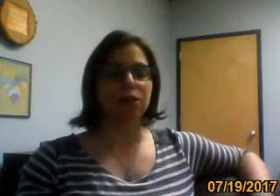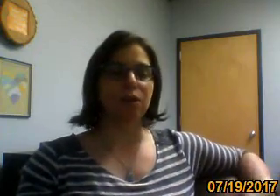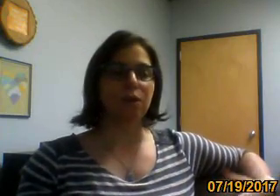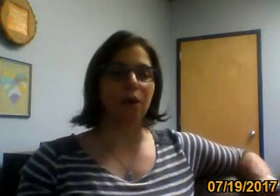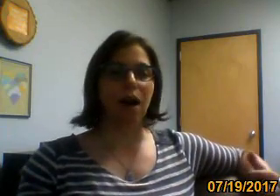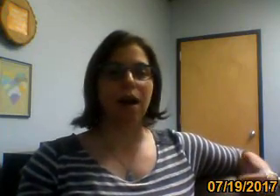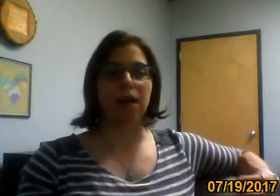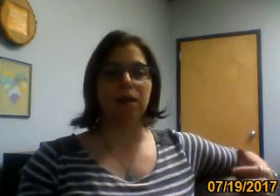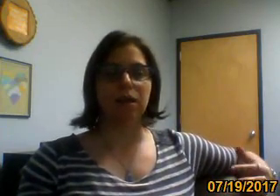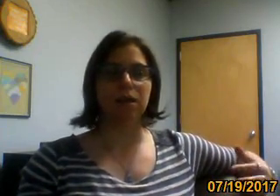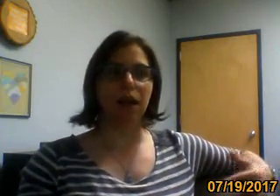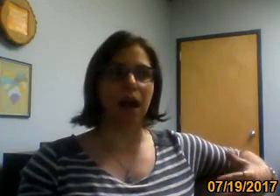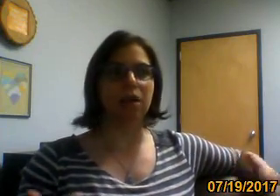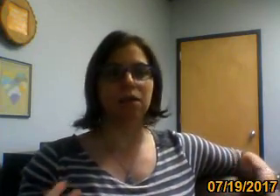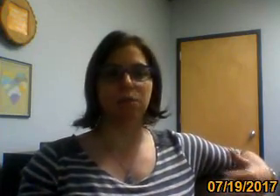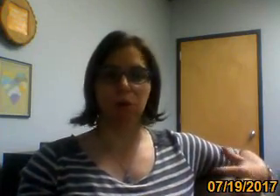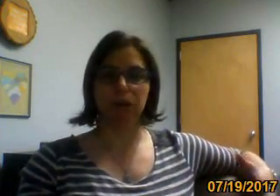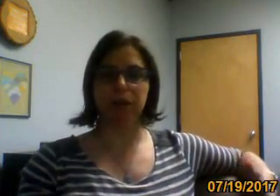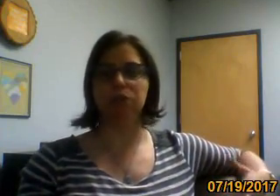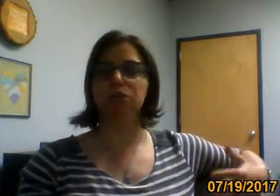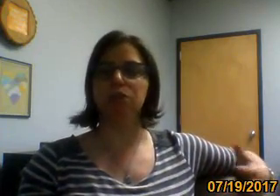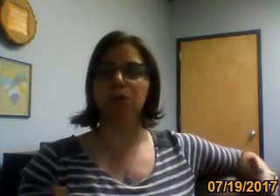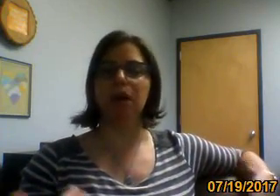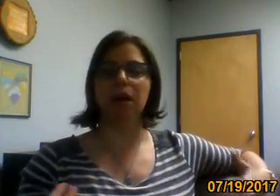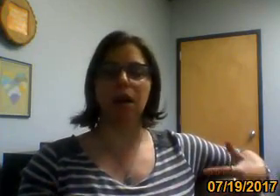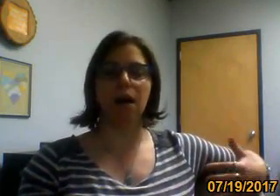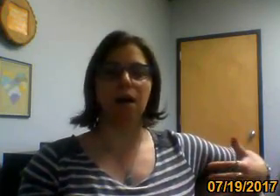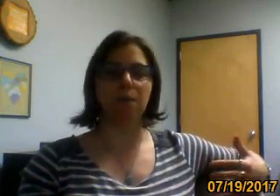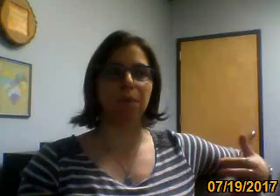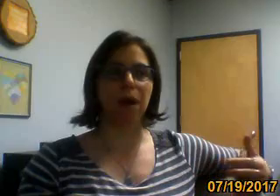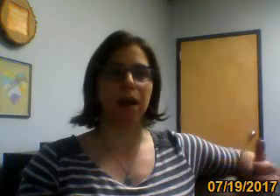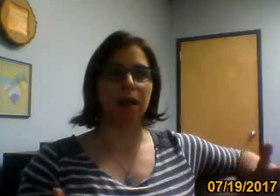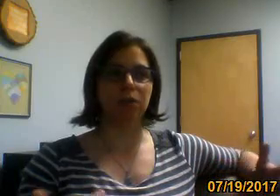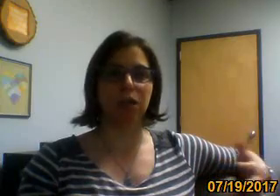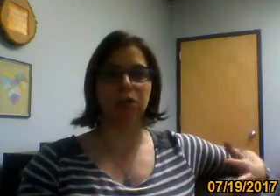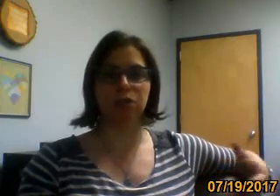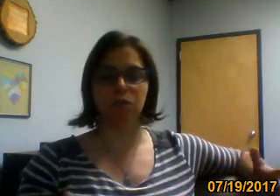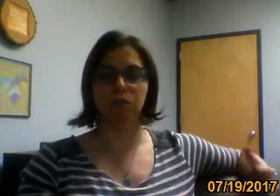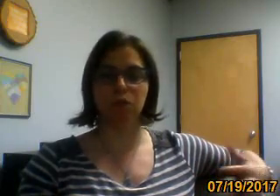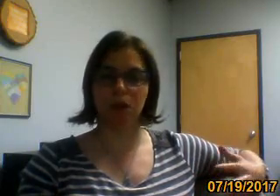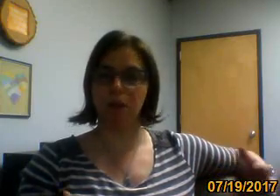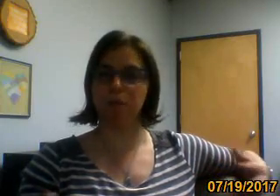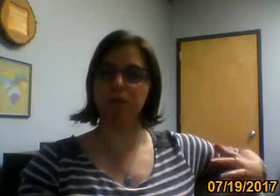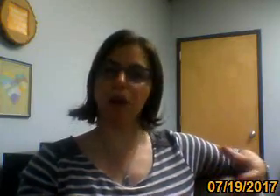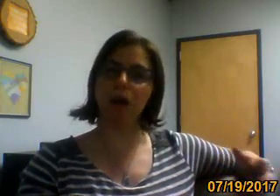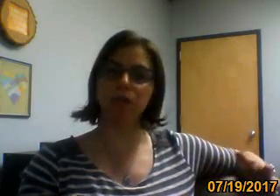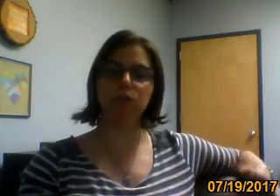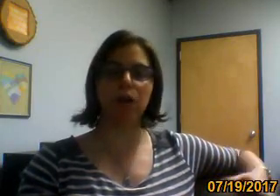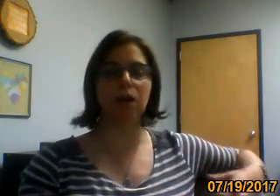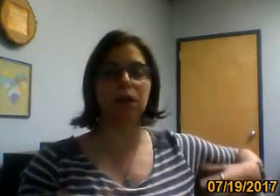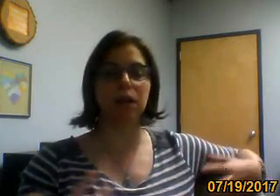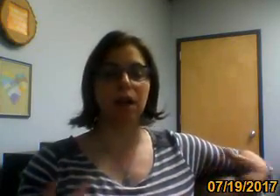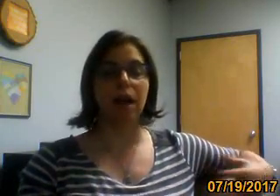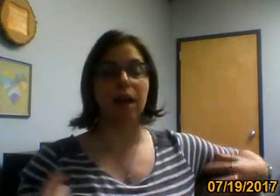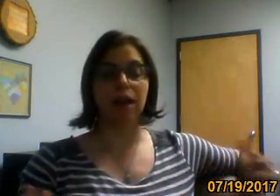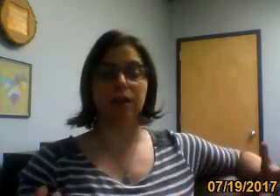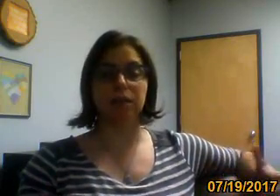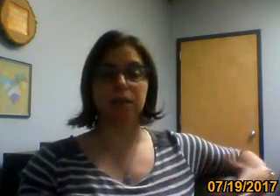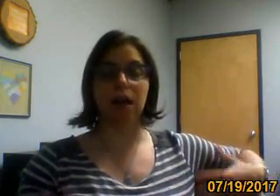So I added more layers to it. Um, I changed a couple of the colors around and, and as I